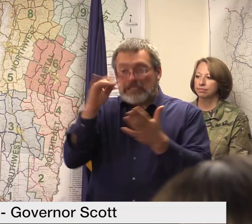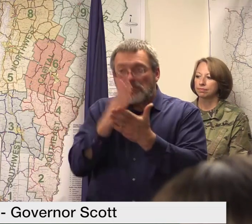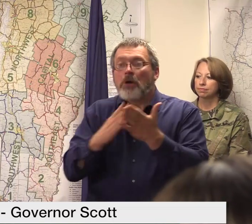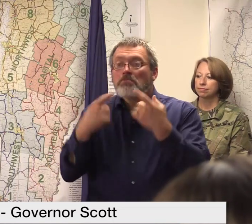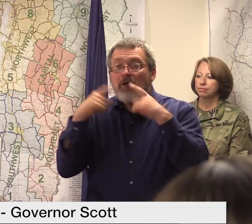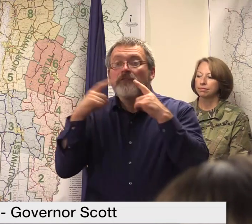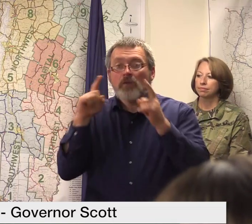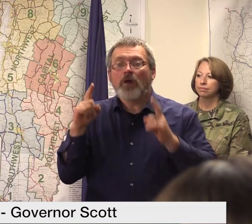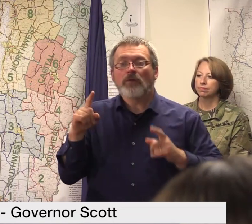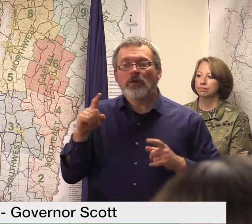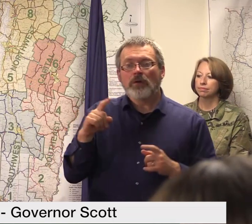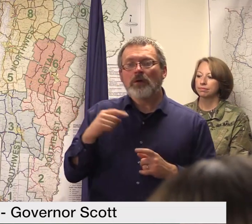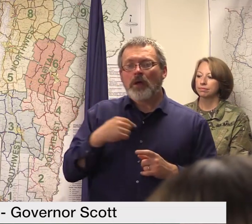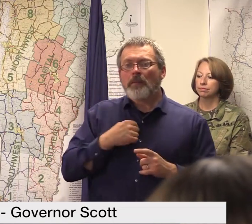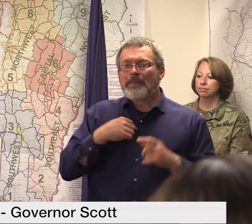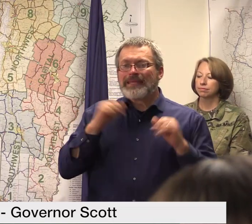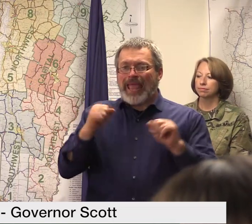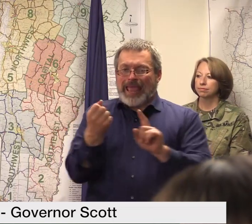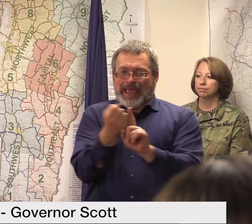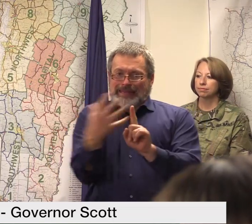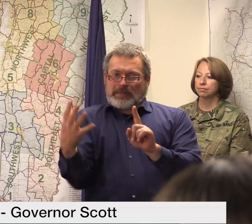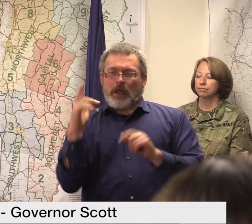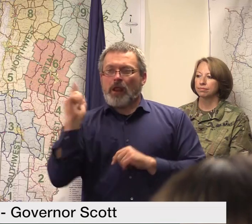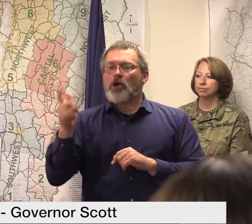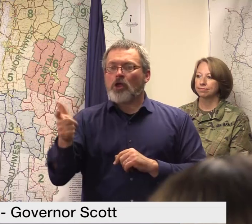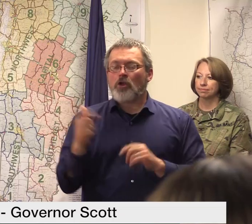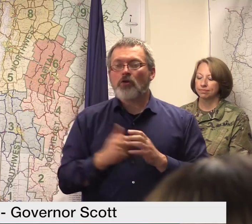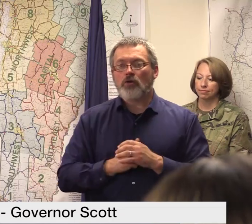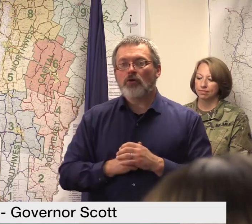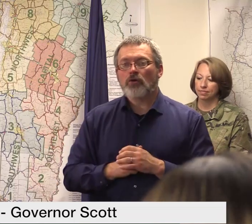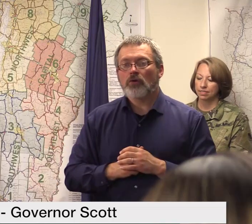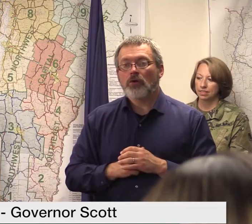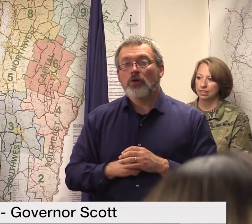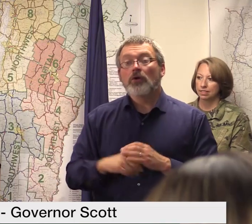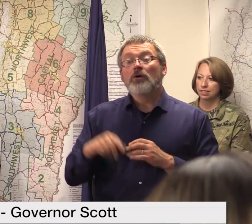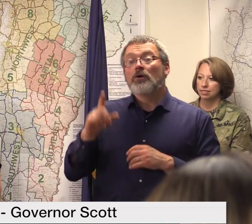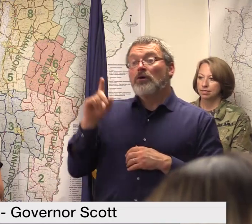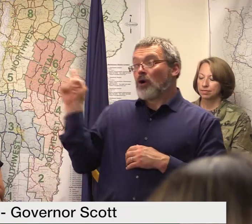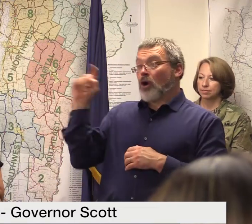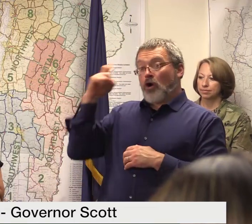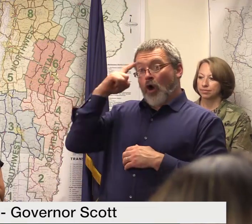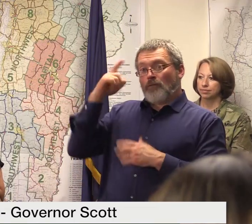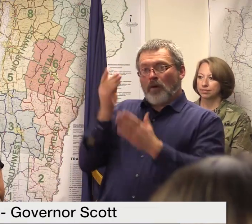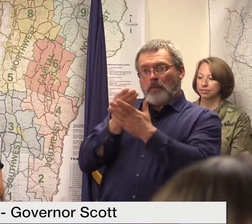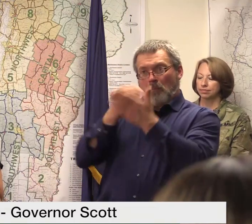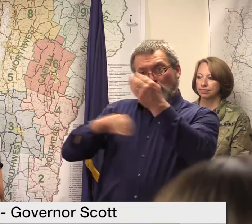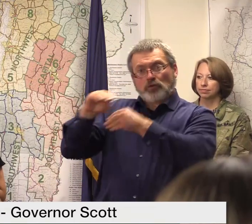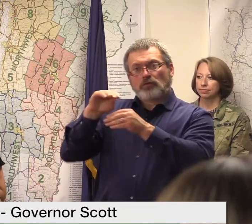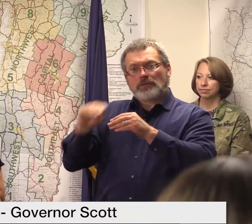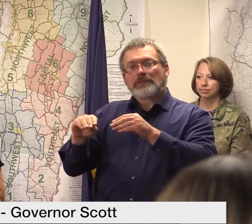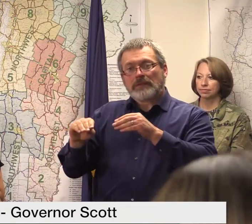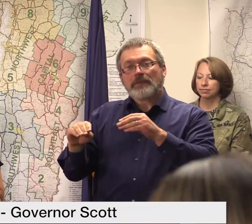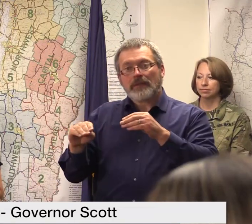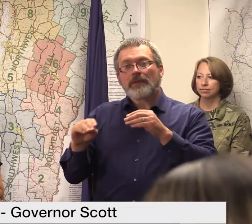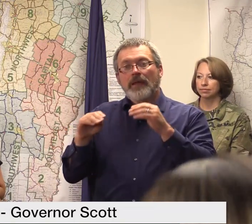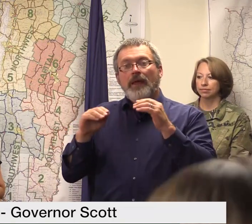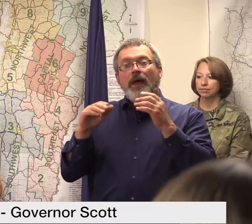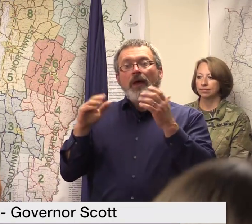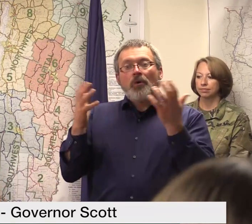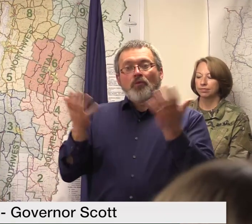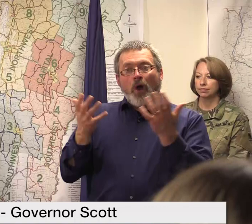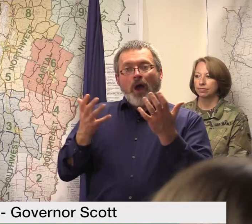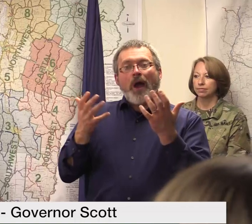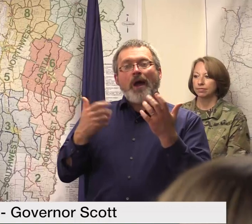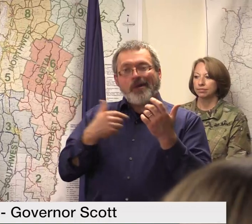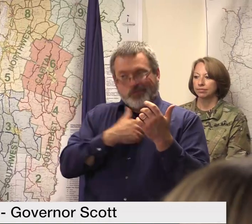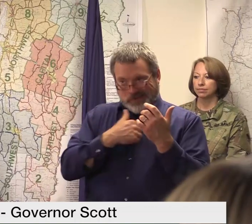program in addition the governor's budget included in money we needed to access pre-disaster pre-hazard